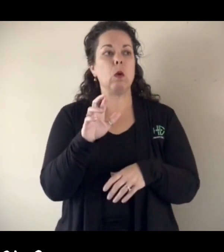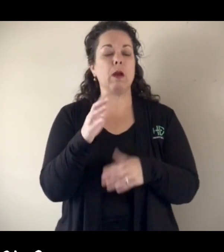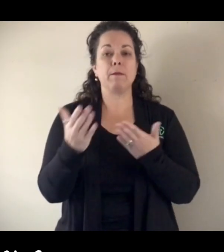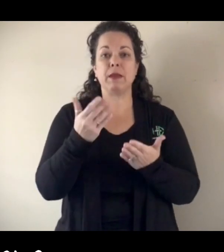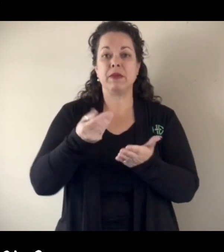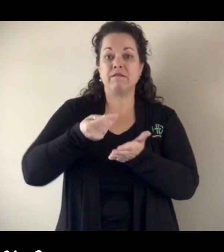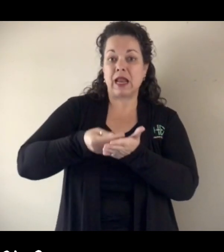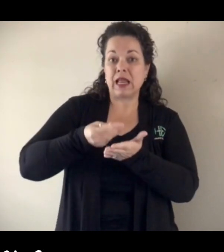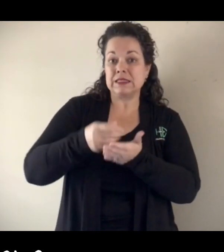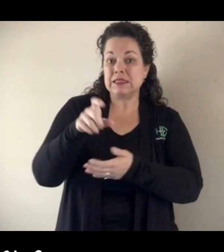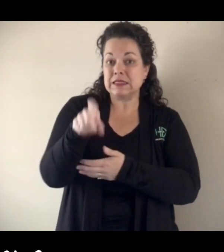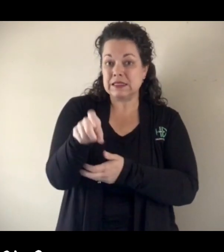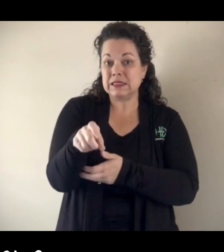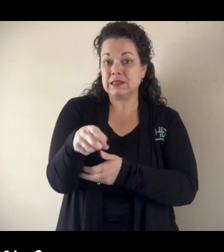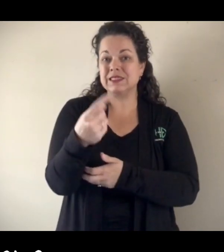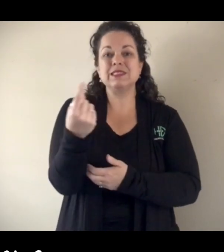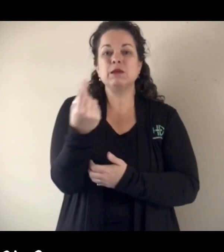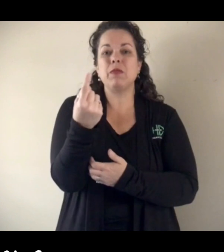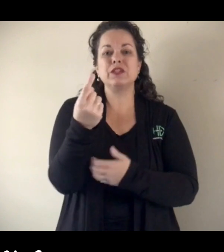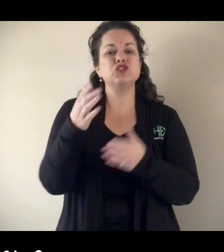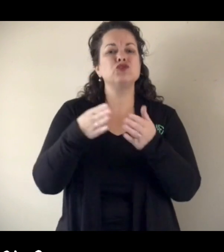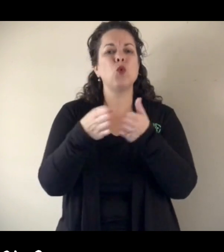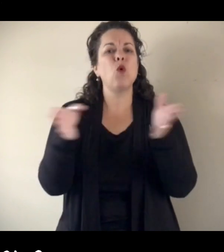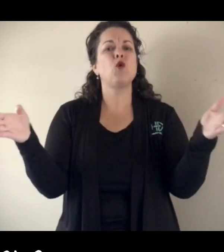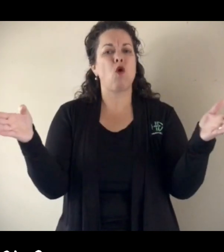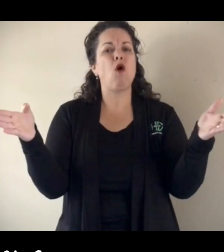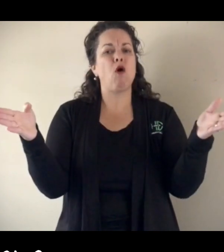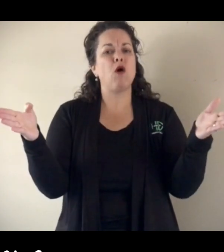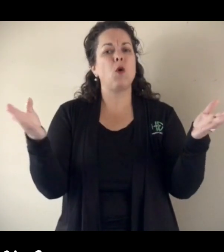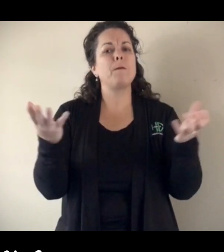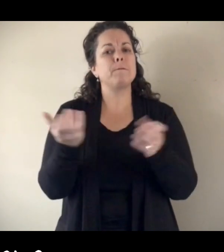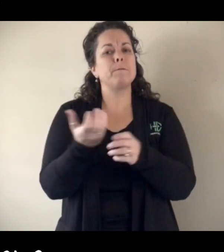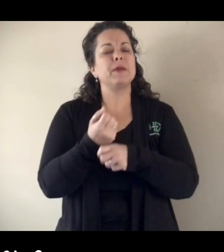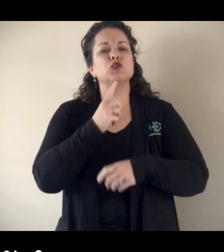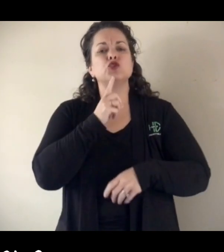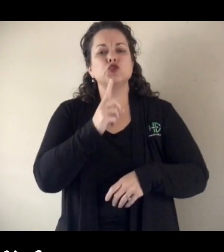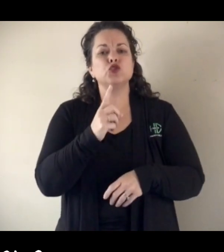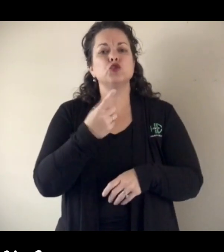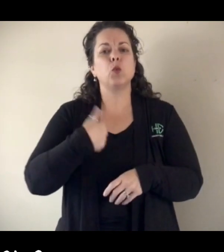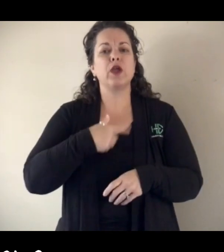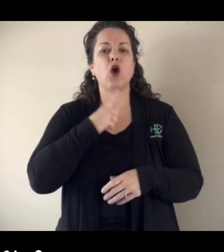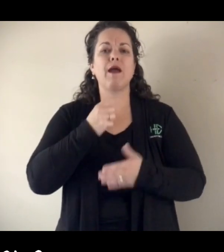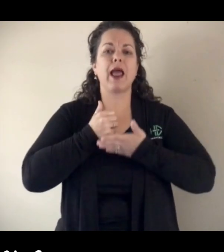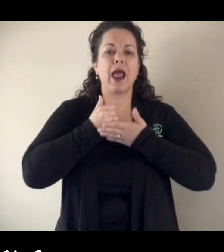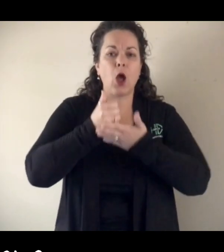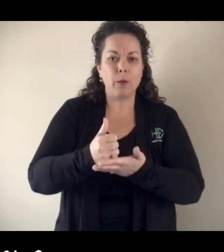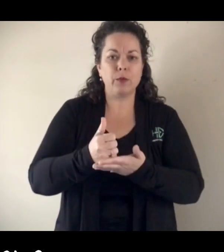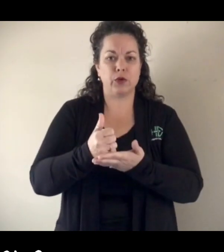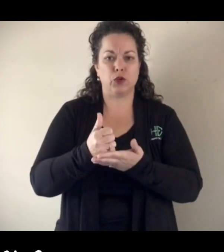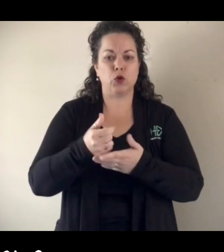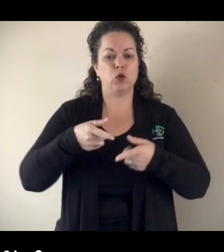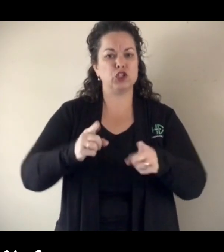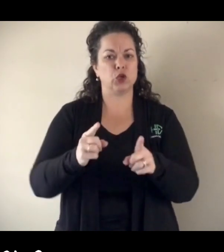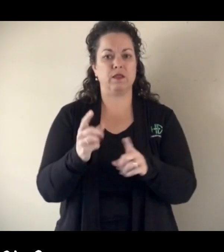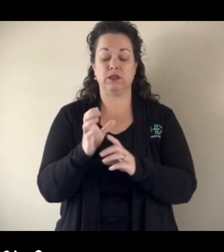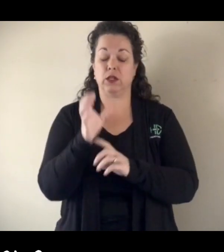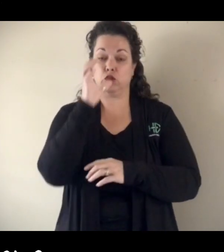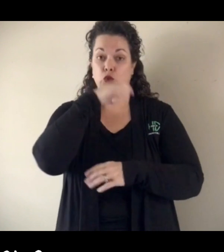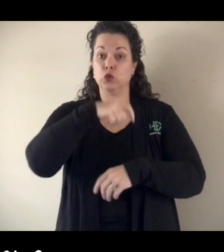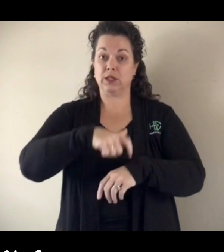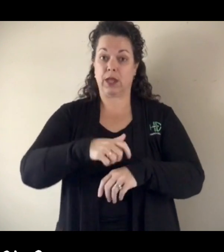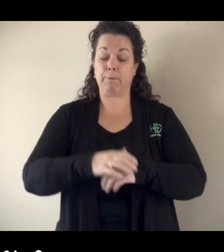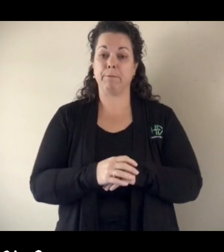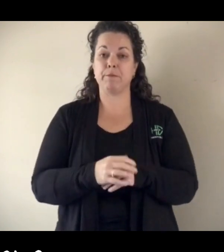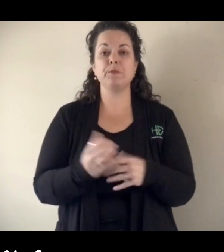some financial needs. Just overall, we want to make sure that we are helping you during this very unusual time.